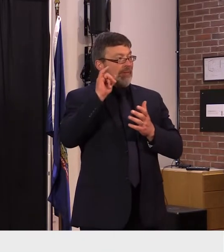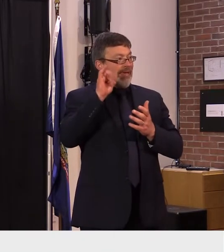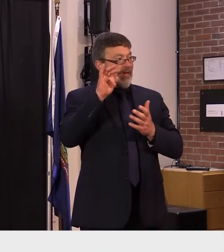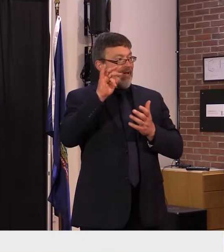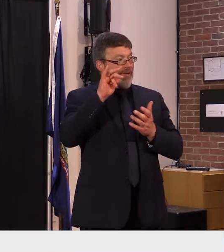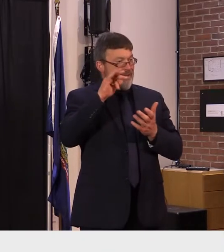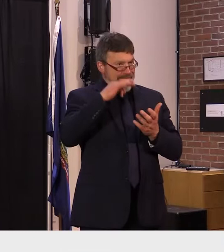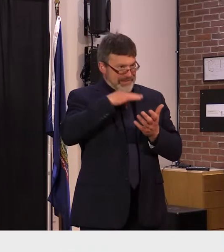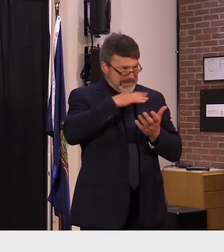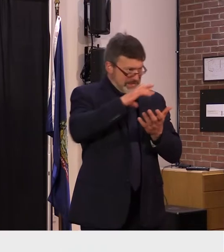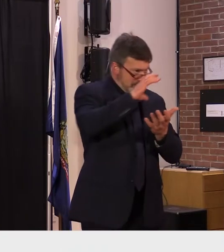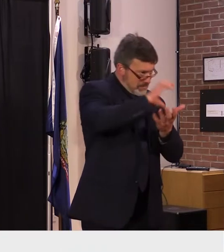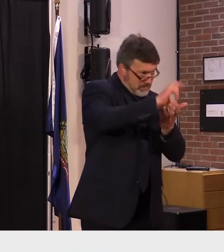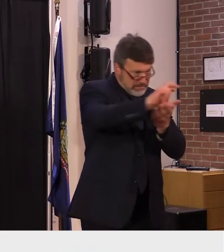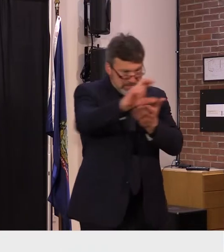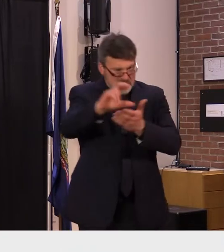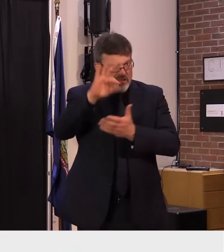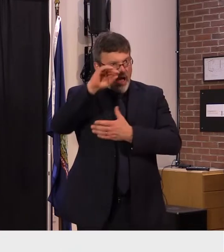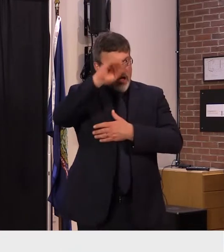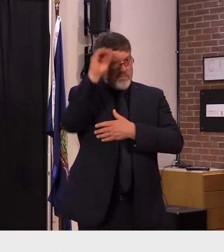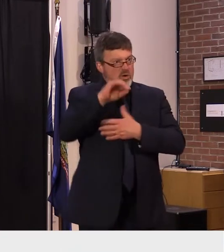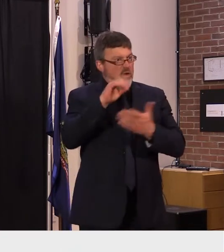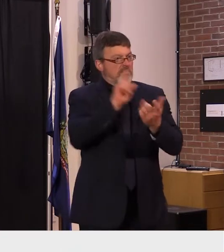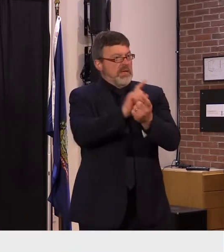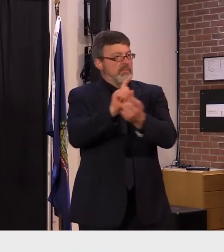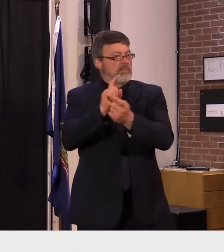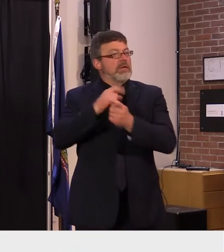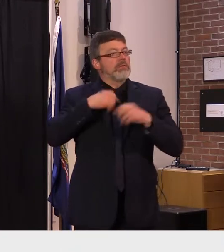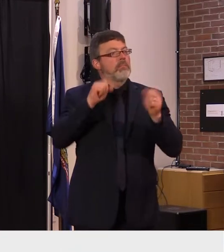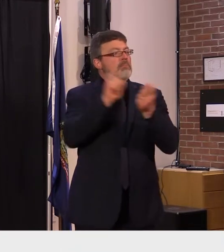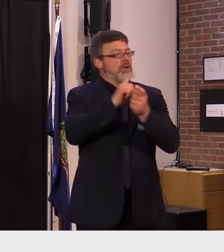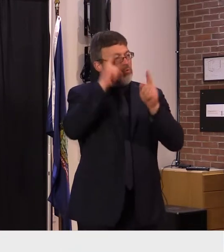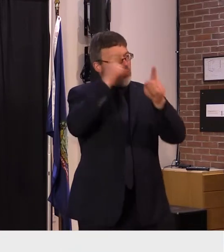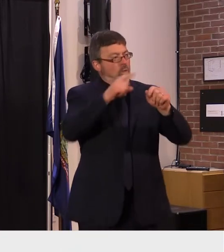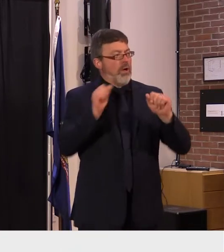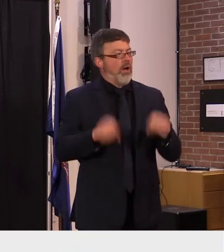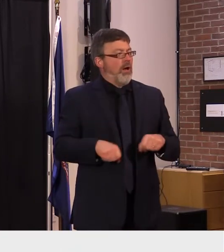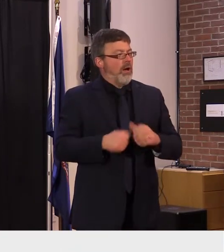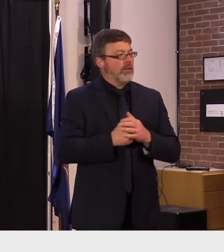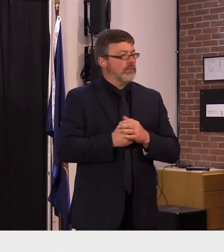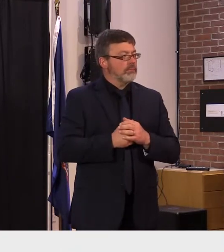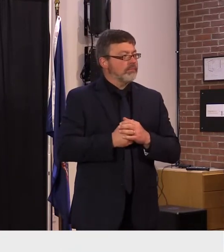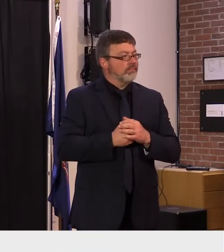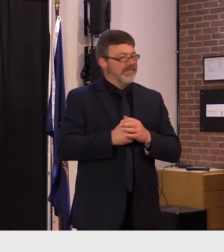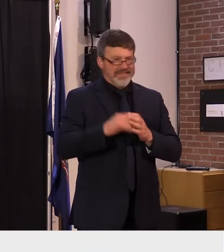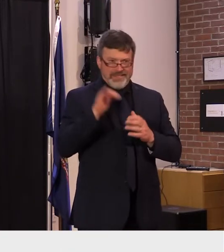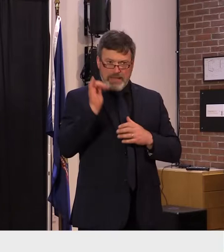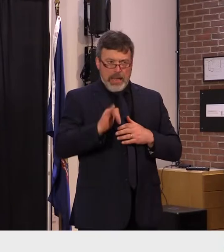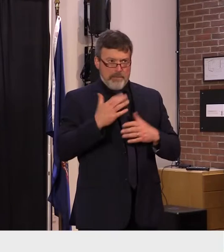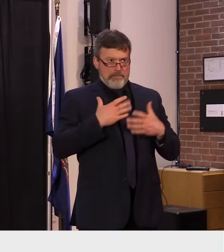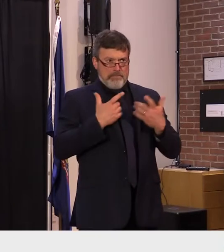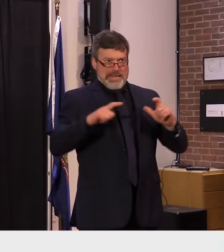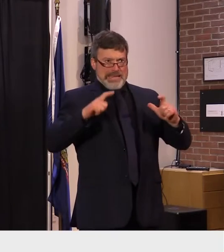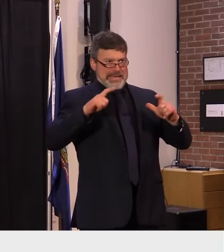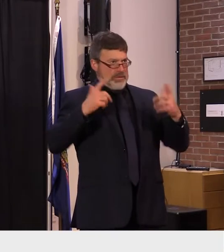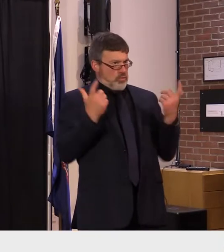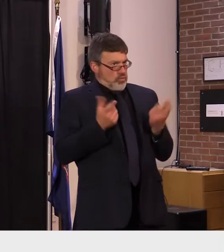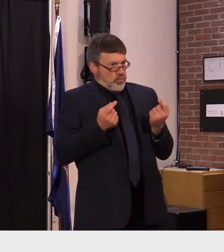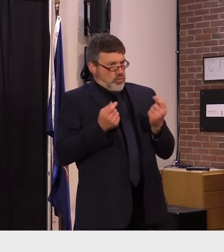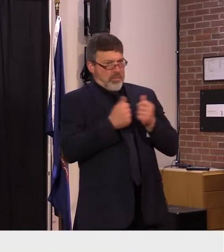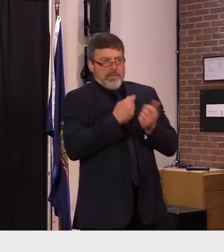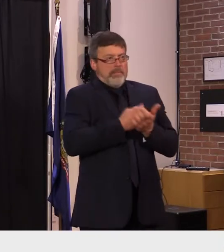as we have all along part of the challenge is coordinating the use of state and local funds this coordination is now